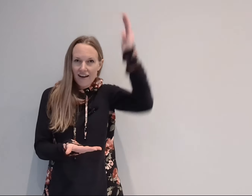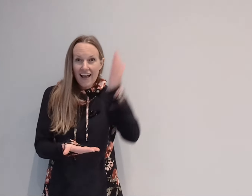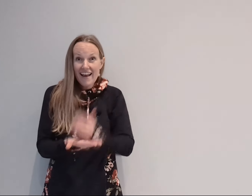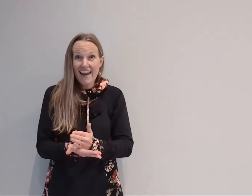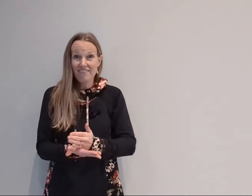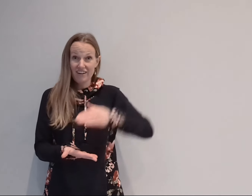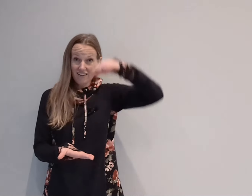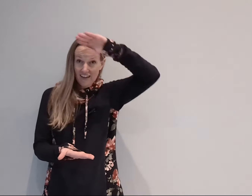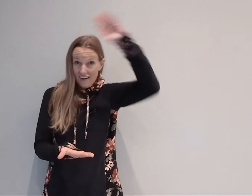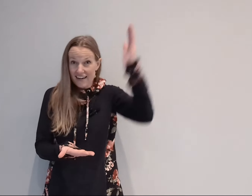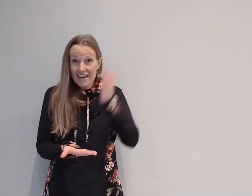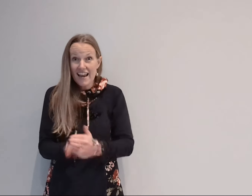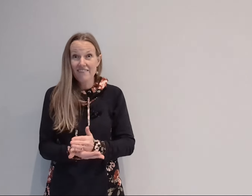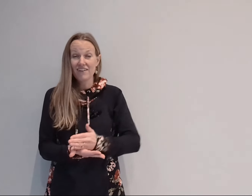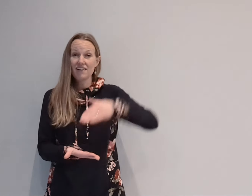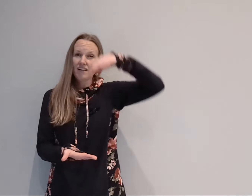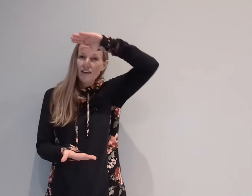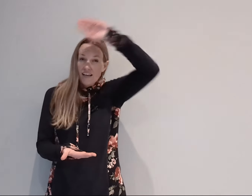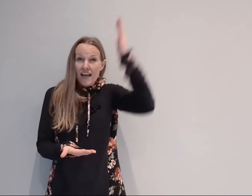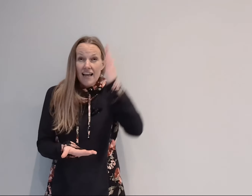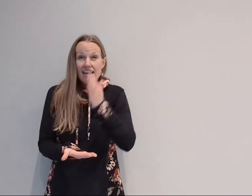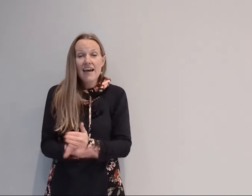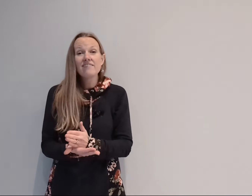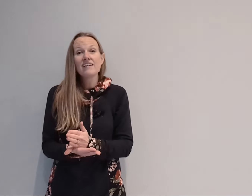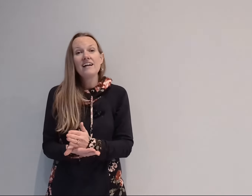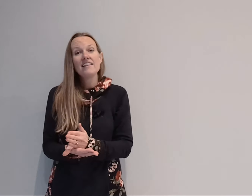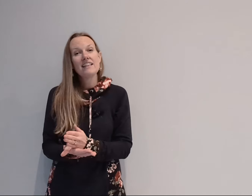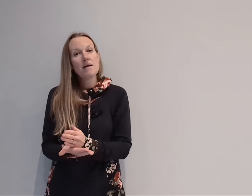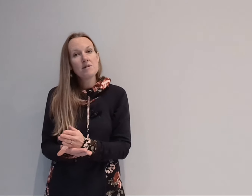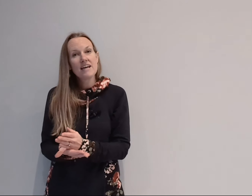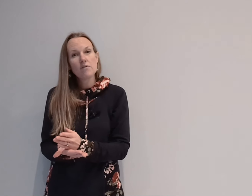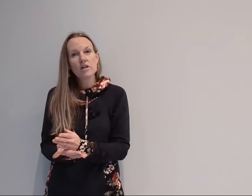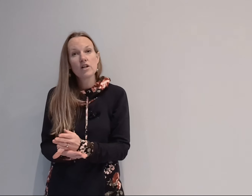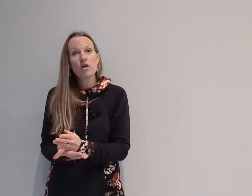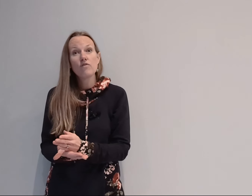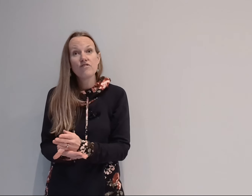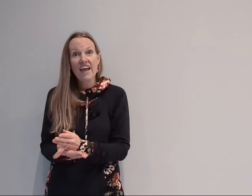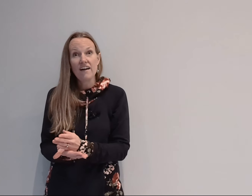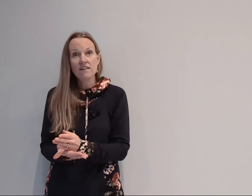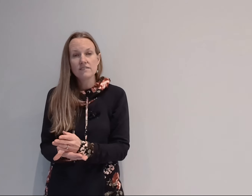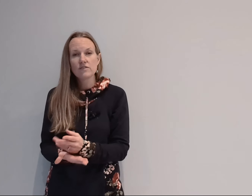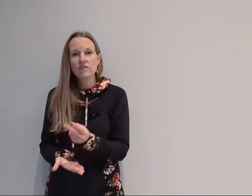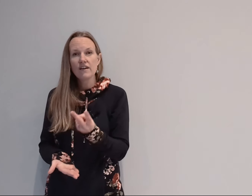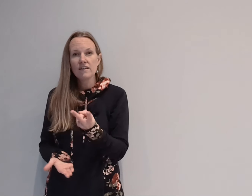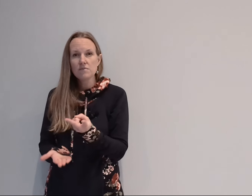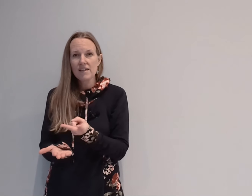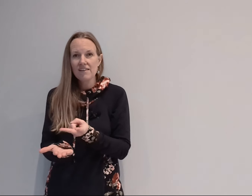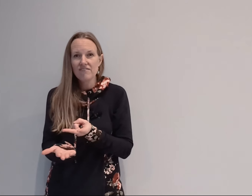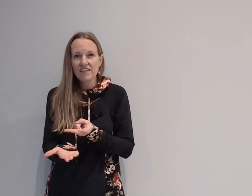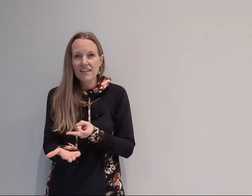never okay never never and then let me down we're gonna go fail so for fail you're making a v